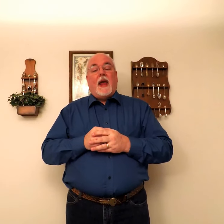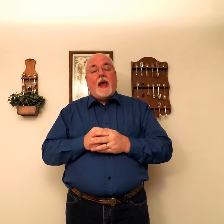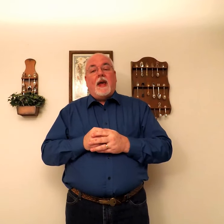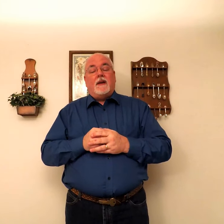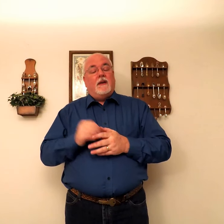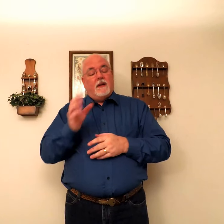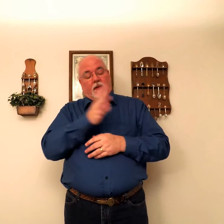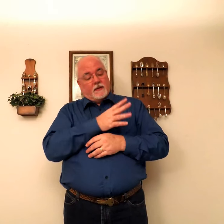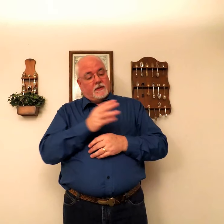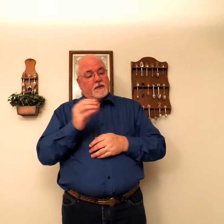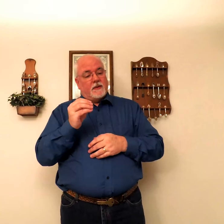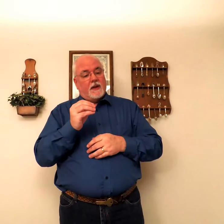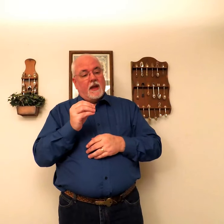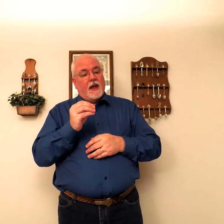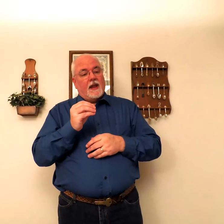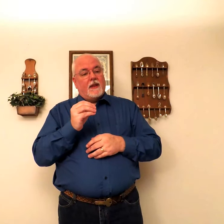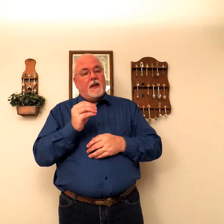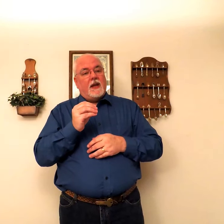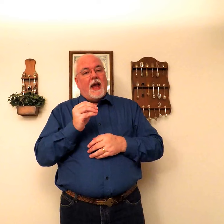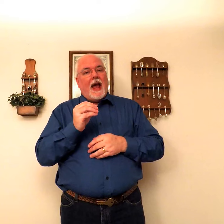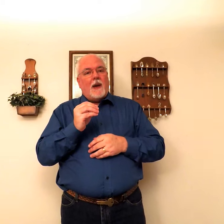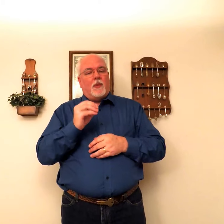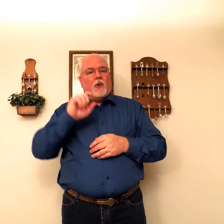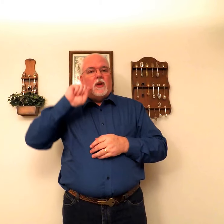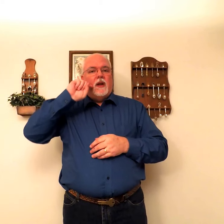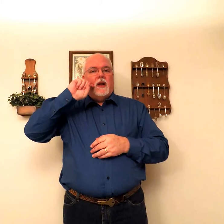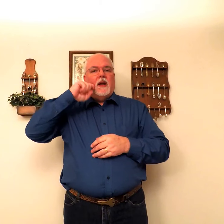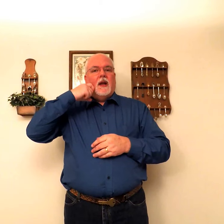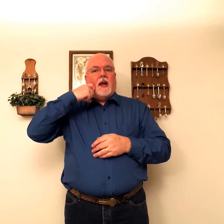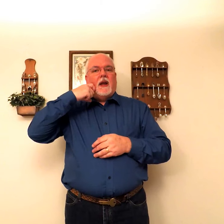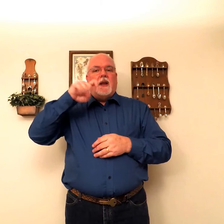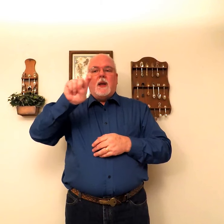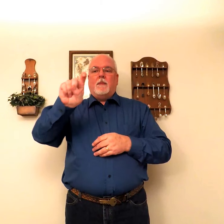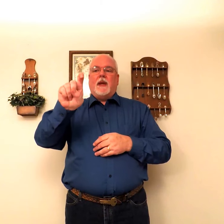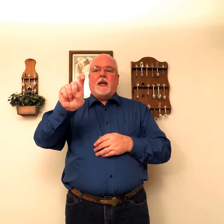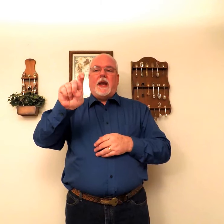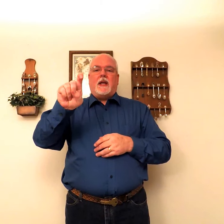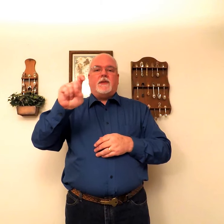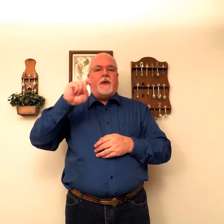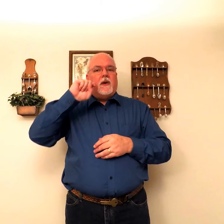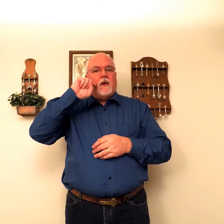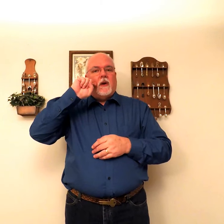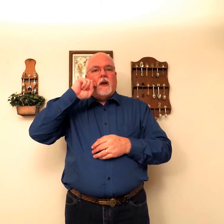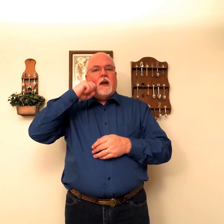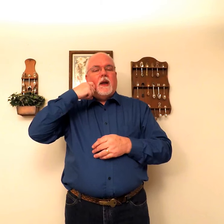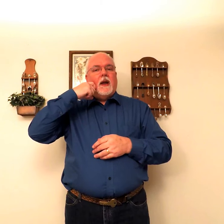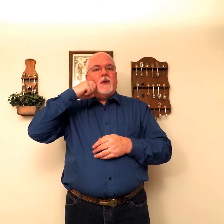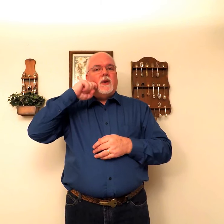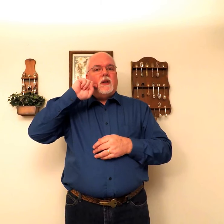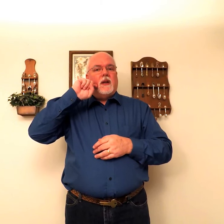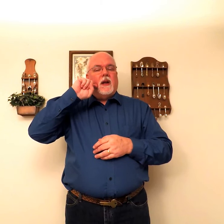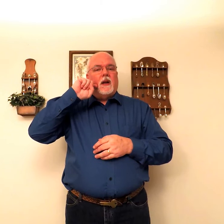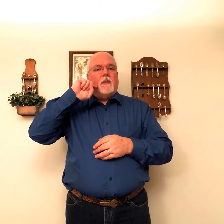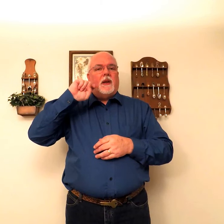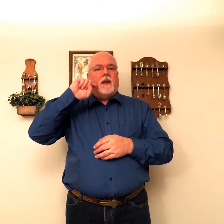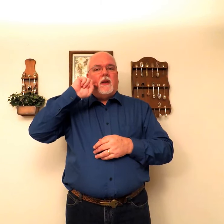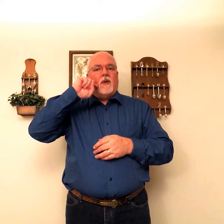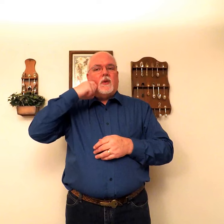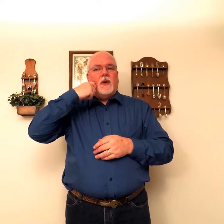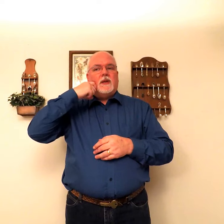And. The apple. Make an X finger. And just. little bit. Twist.